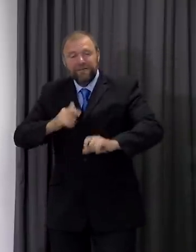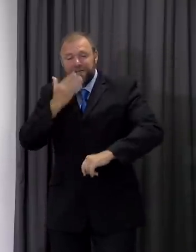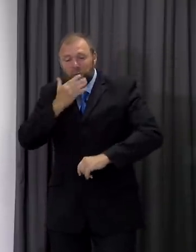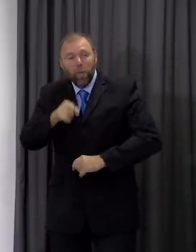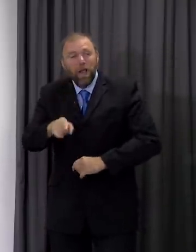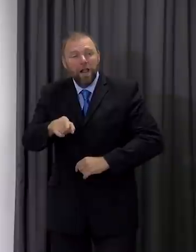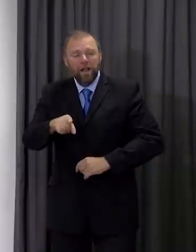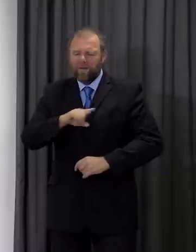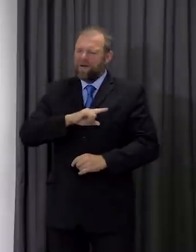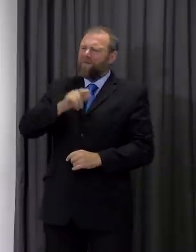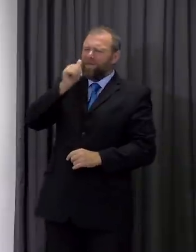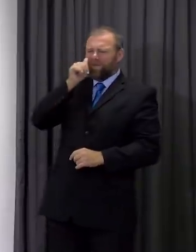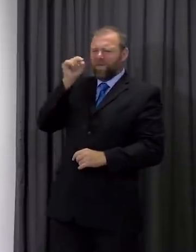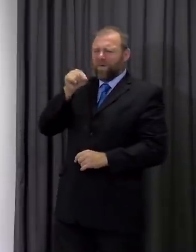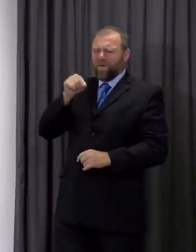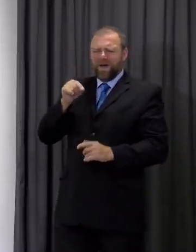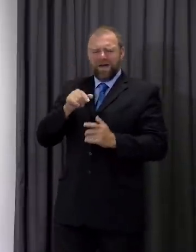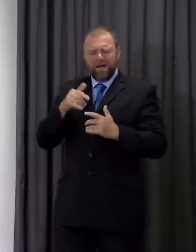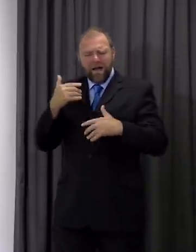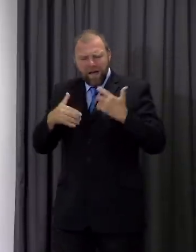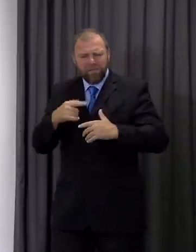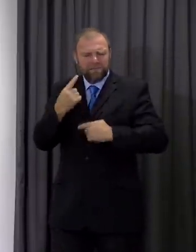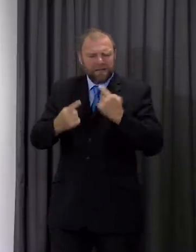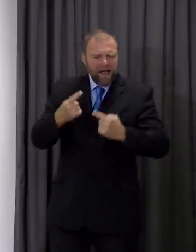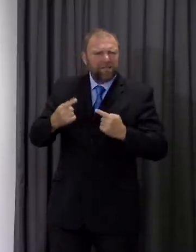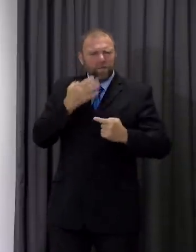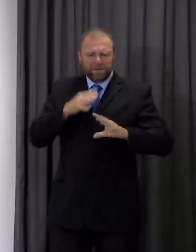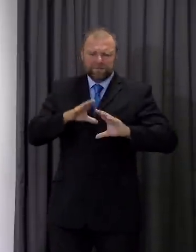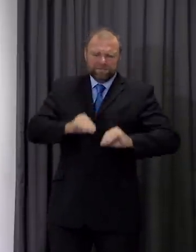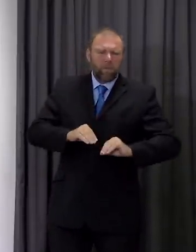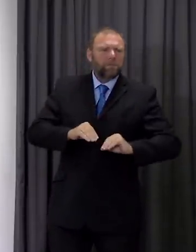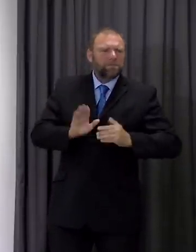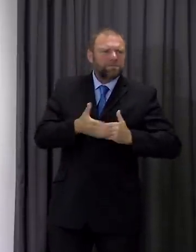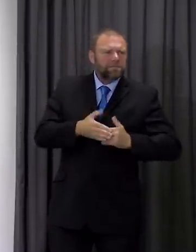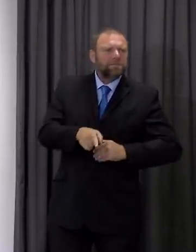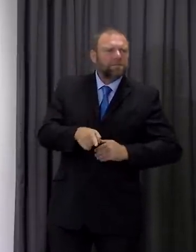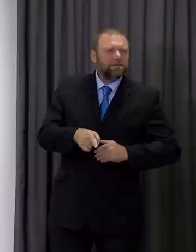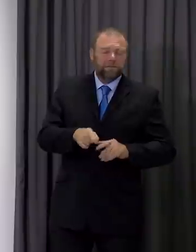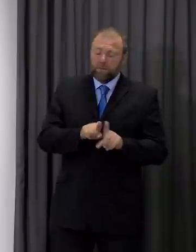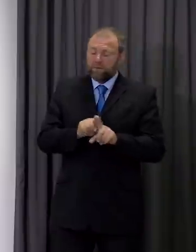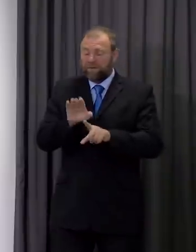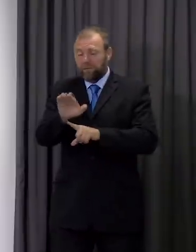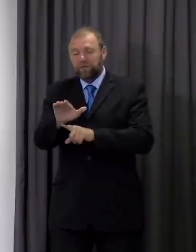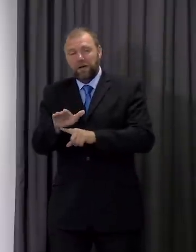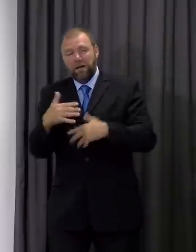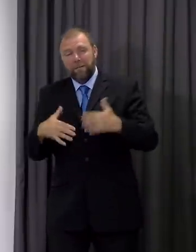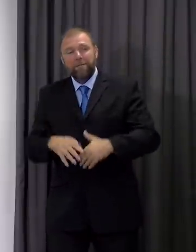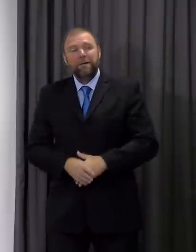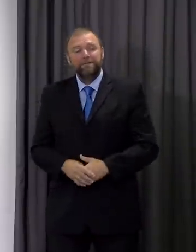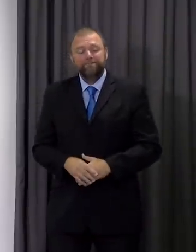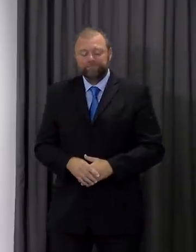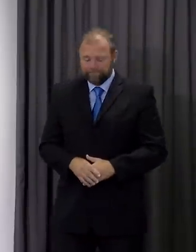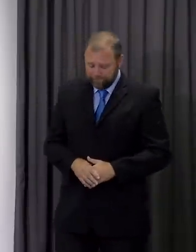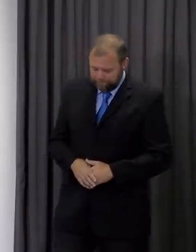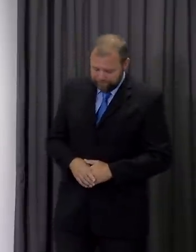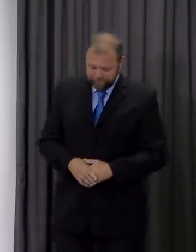here and now from having schools closed, as well as the harm to their future prospects. Thank you, James. And I've got Laura Clements from